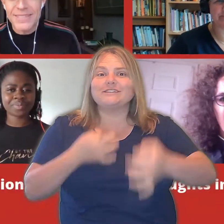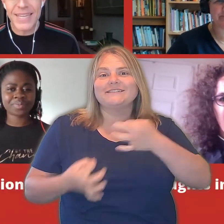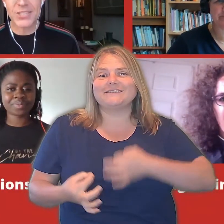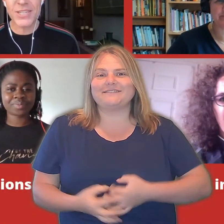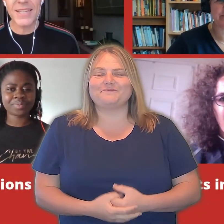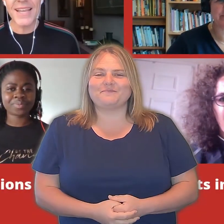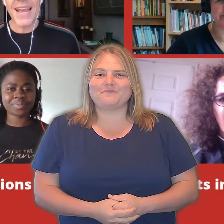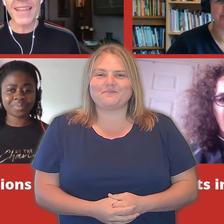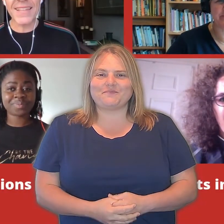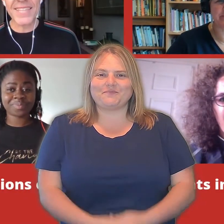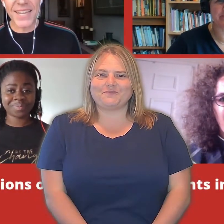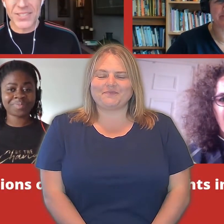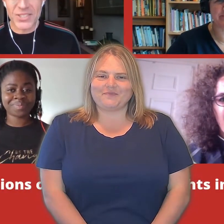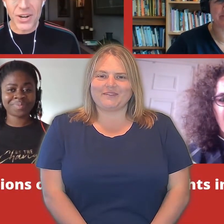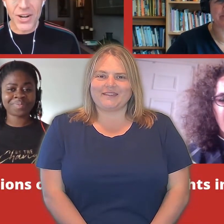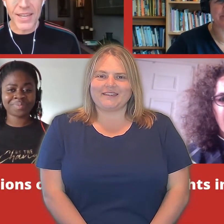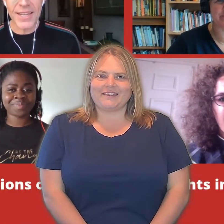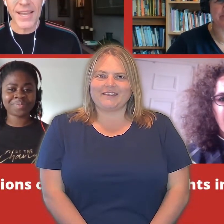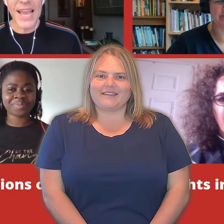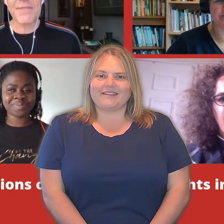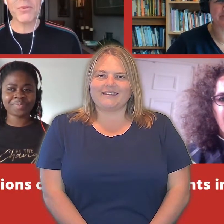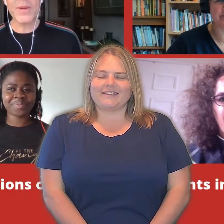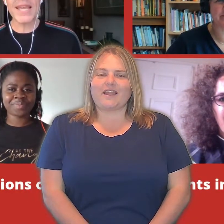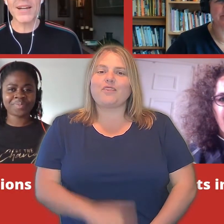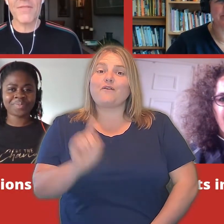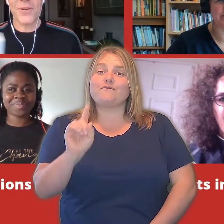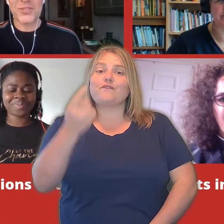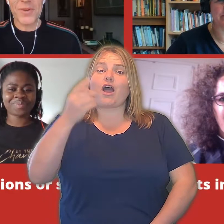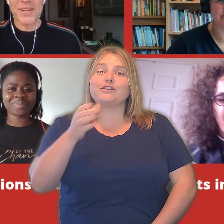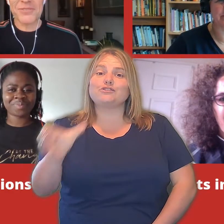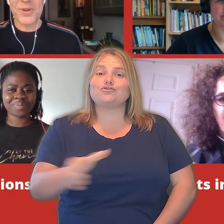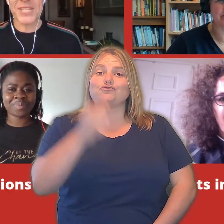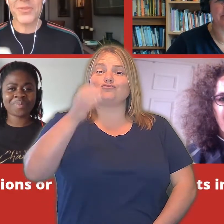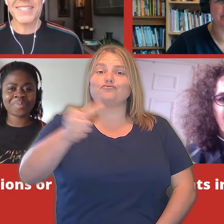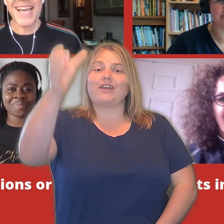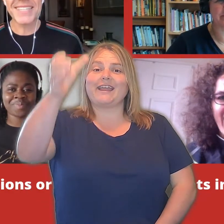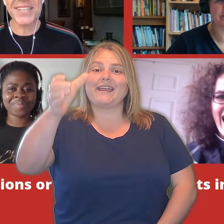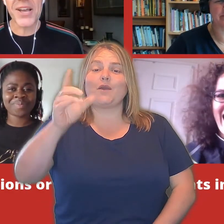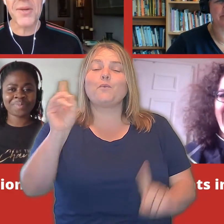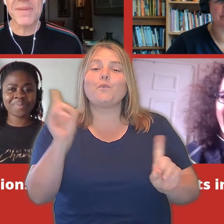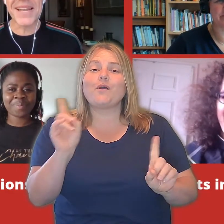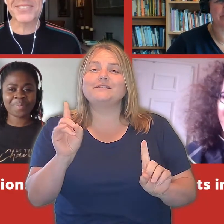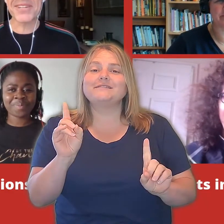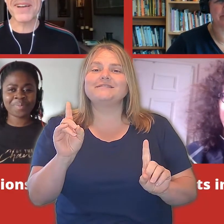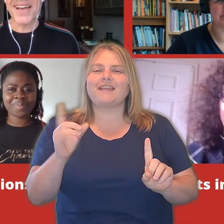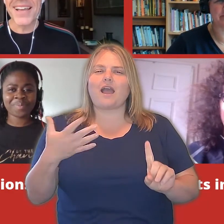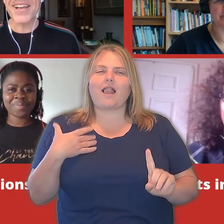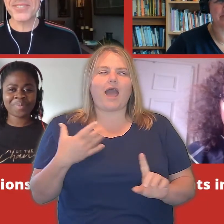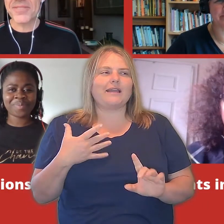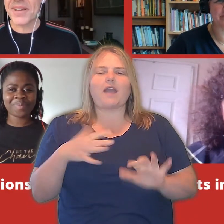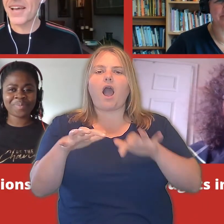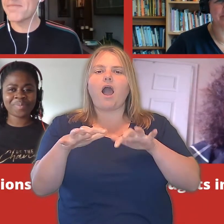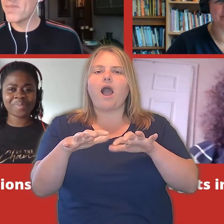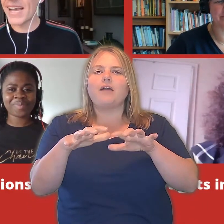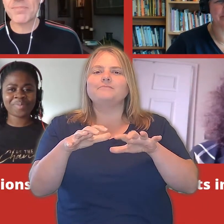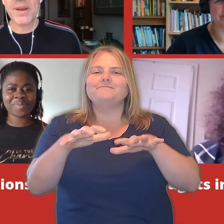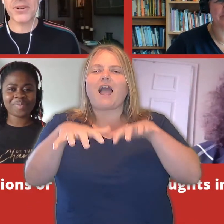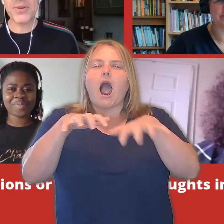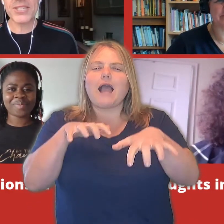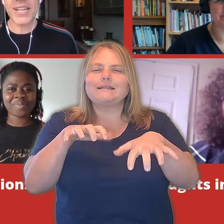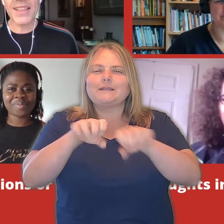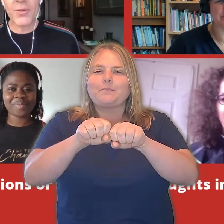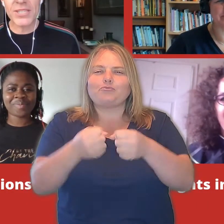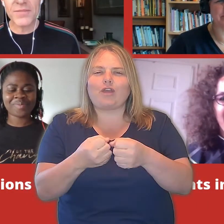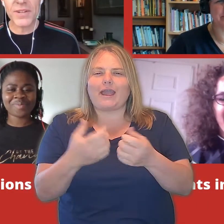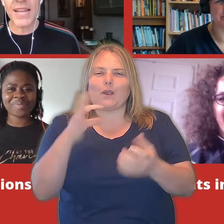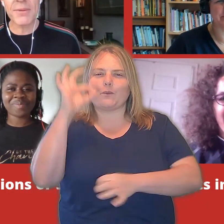the comment section. And let's get it started. Every week in our first round of drinks, we like to ask an open, a sort of a sort of a icebreaker